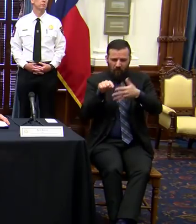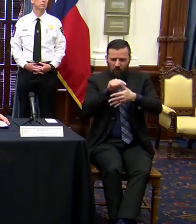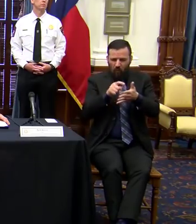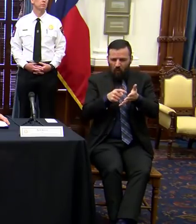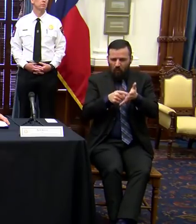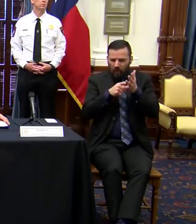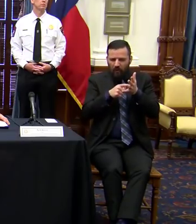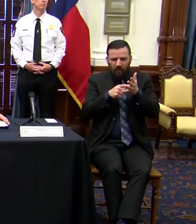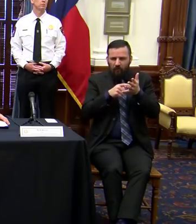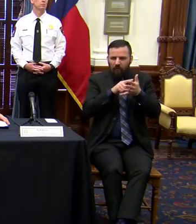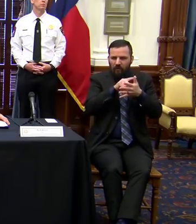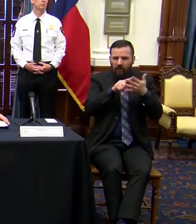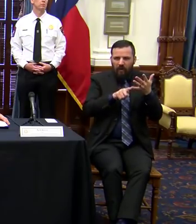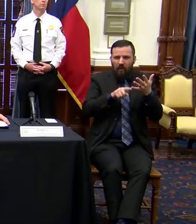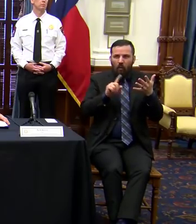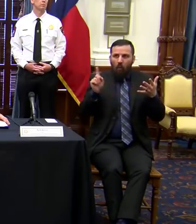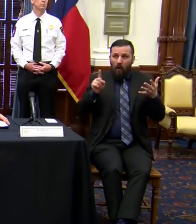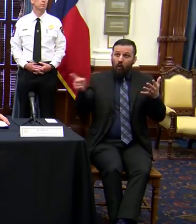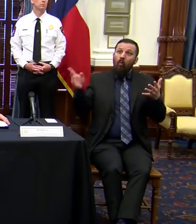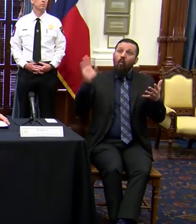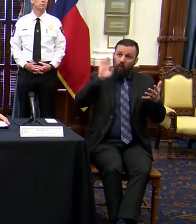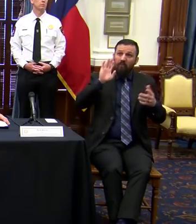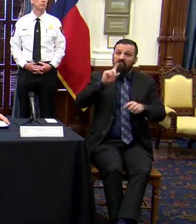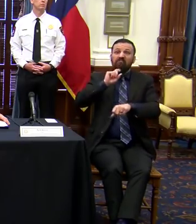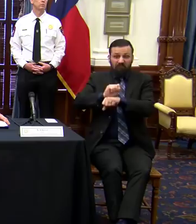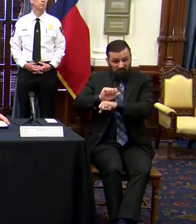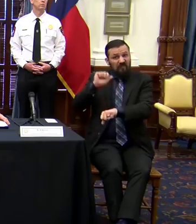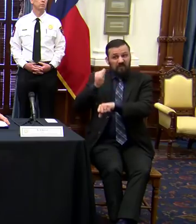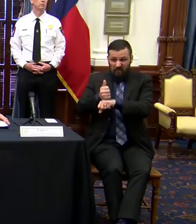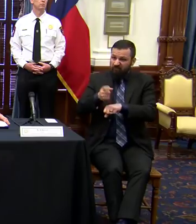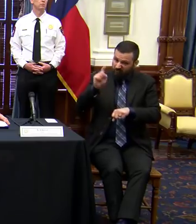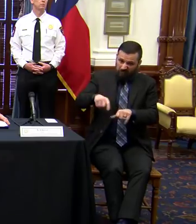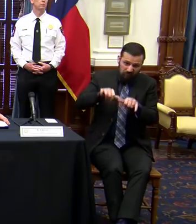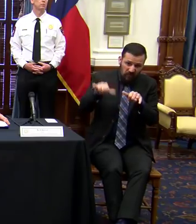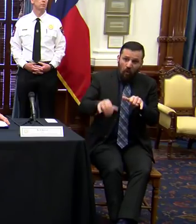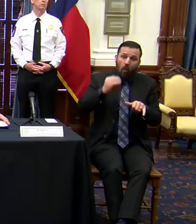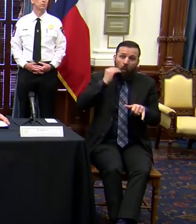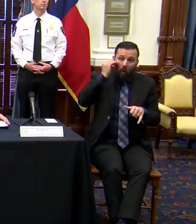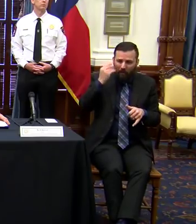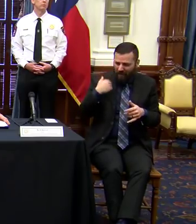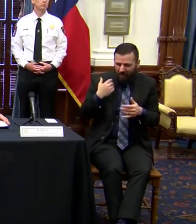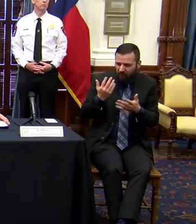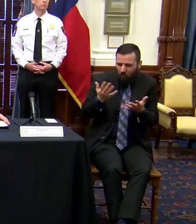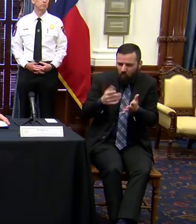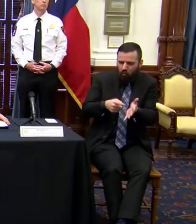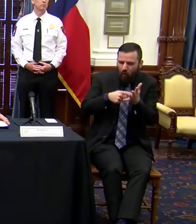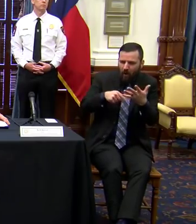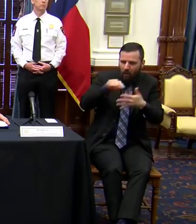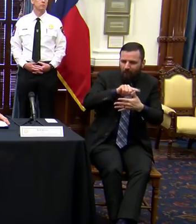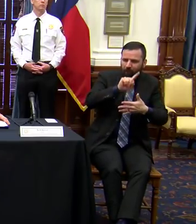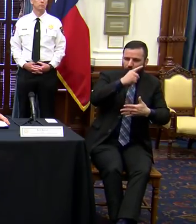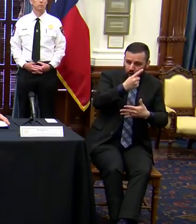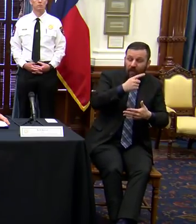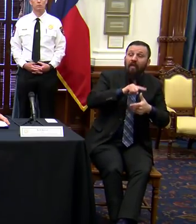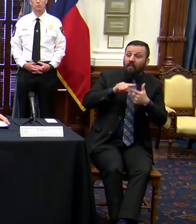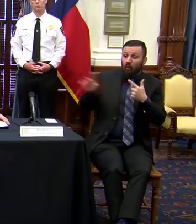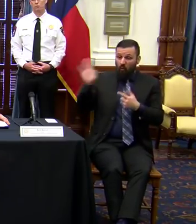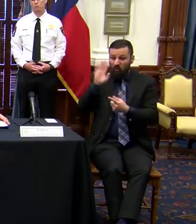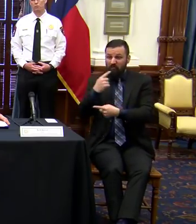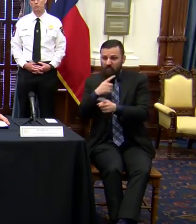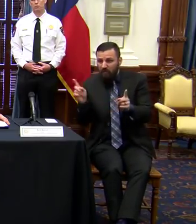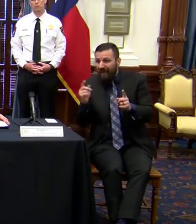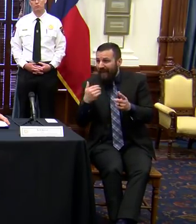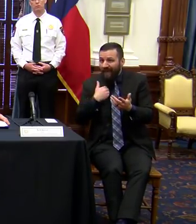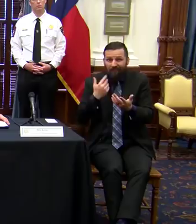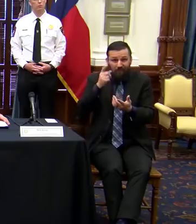of cases where you wouldn't do that statewide or do you think local authorities should follow if they have a certain number of cases or